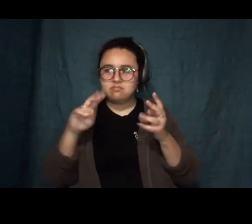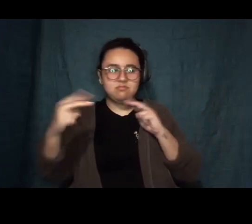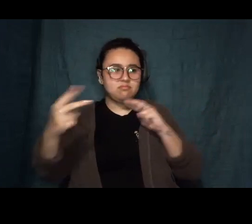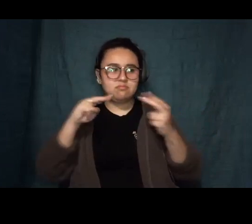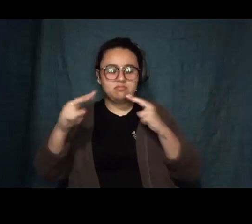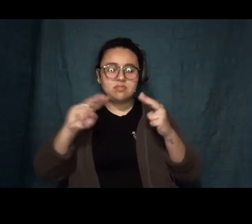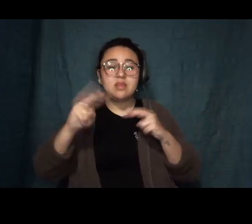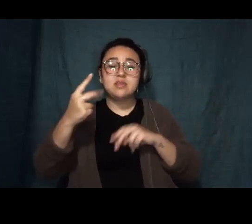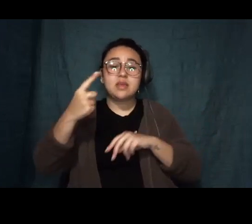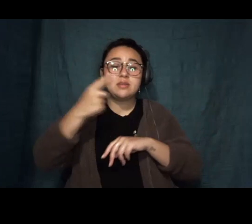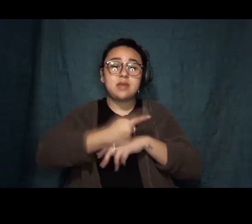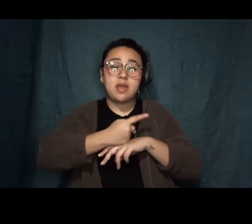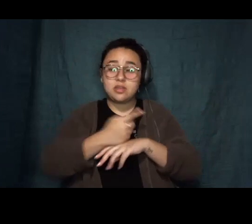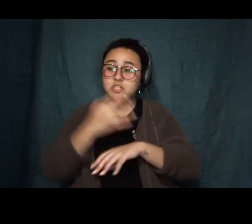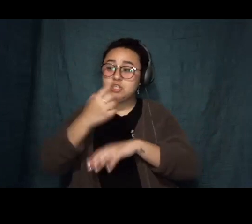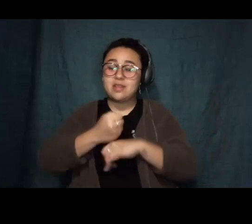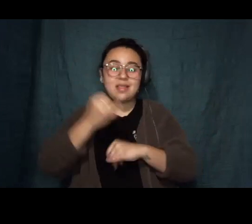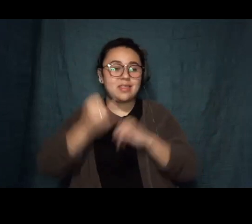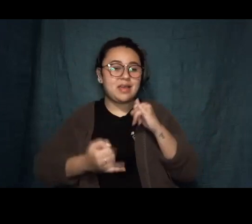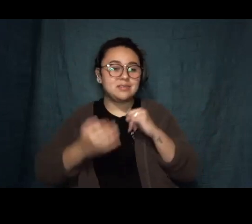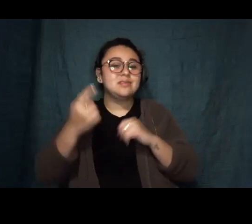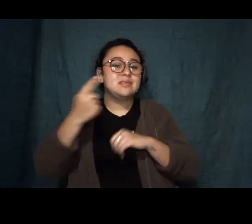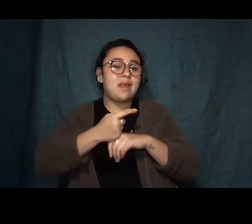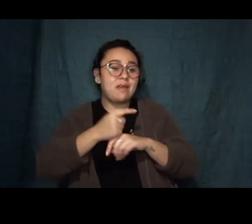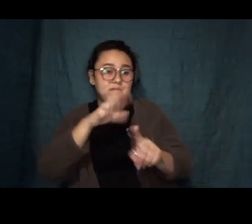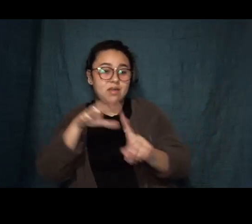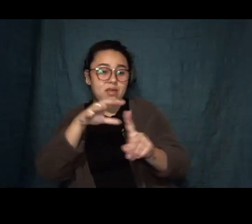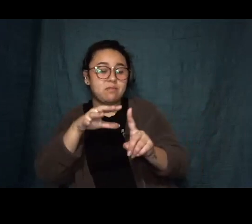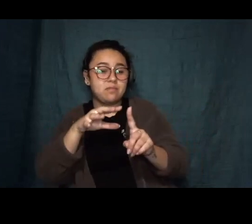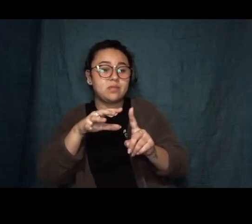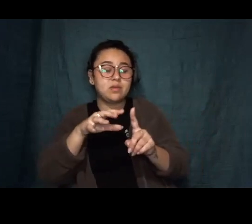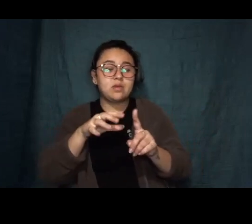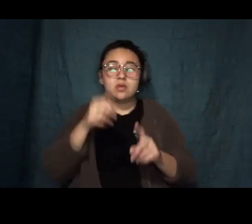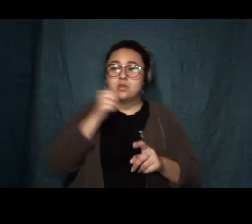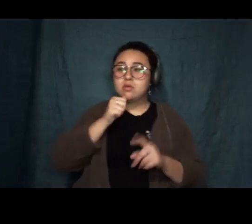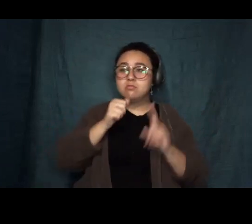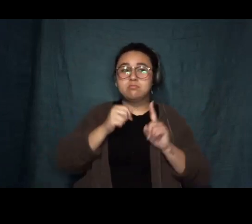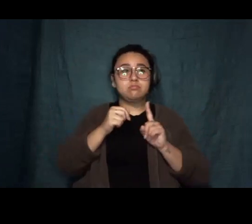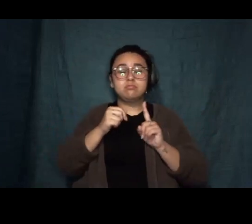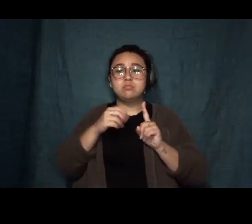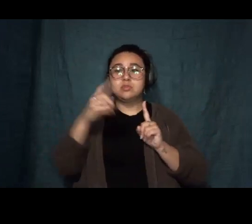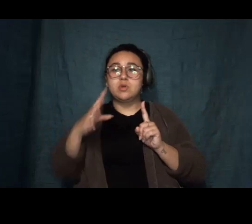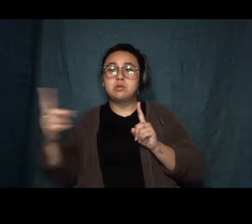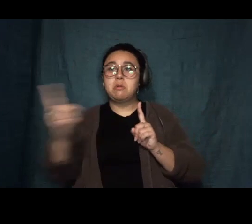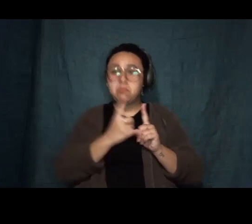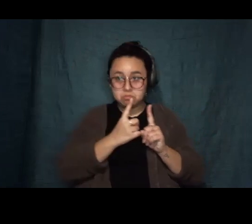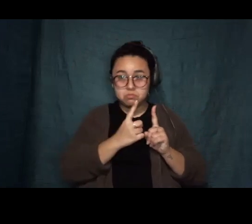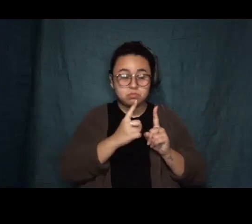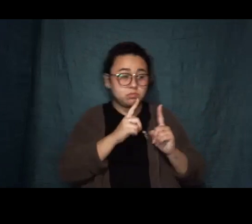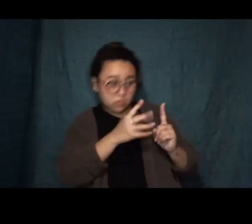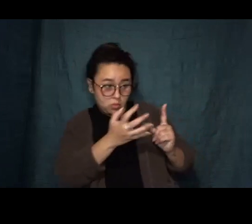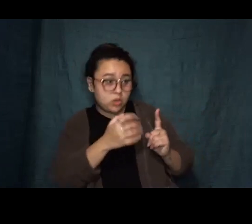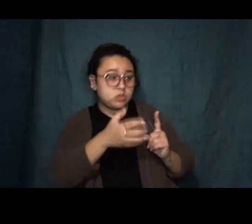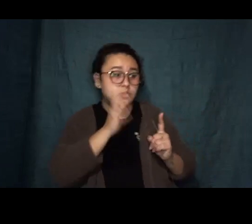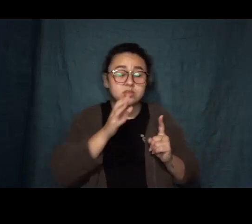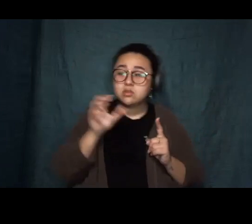Lyssa's last day of filming. The director appeared as she was locking up the store and asked if she wanted a drink. Okay, she said. I haven't been here